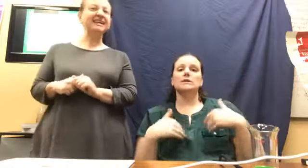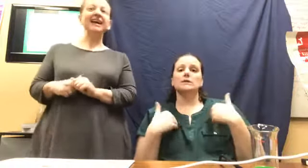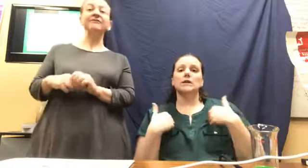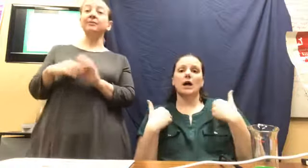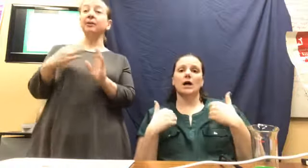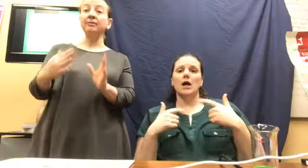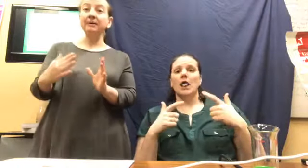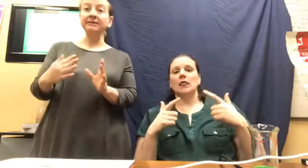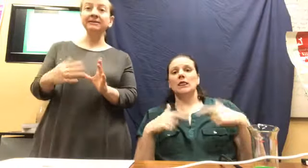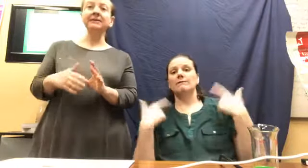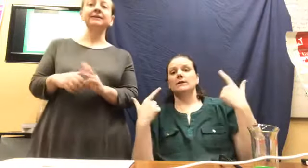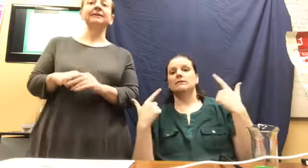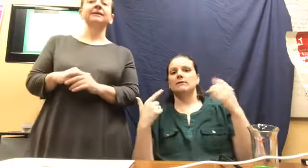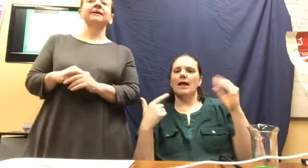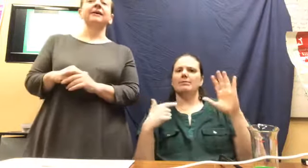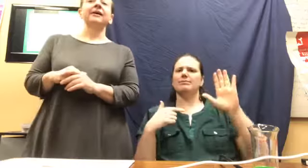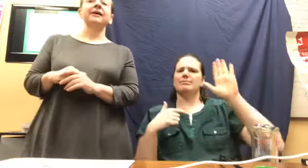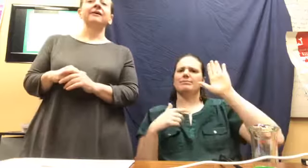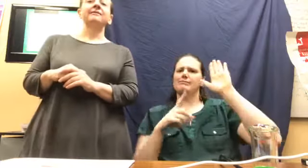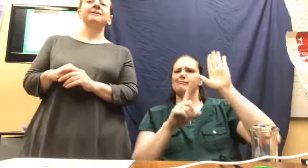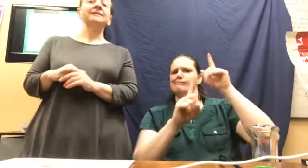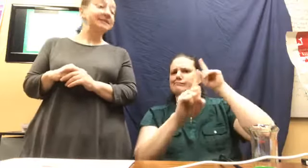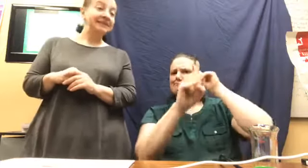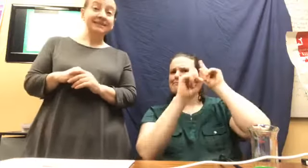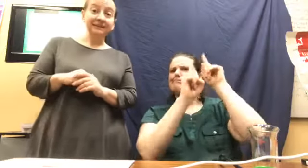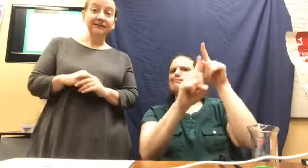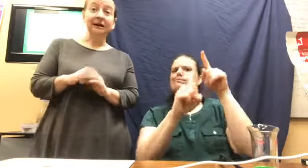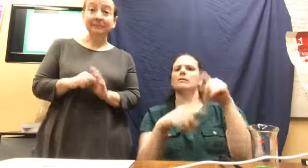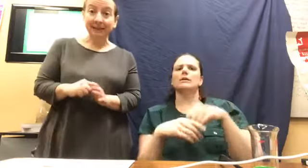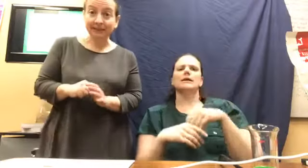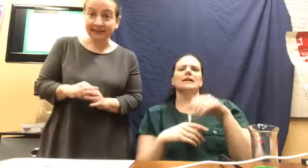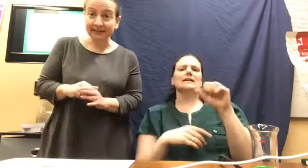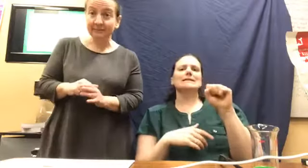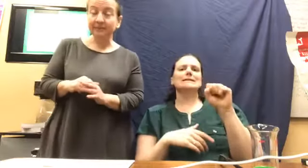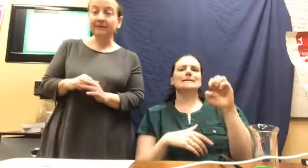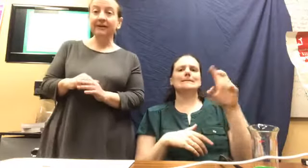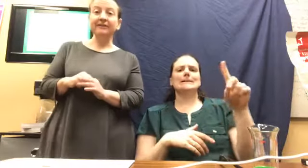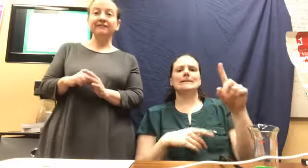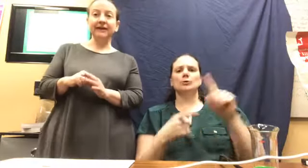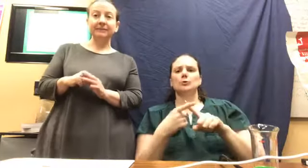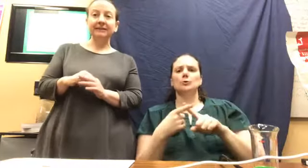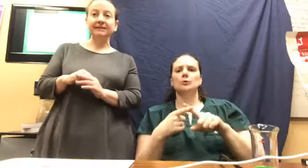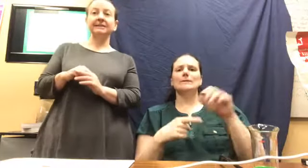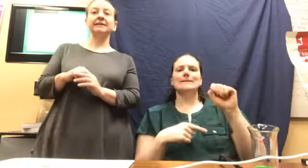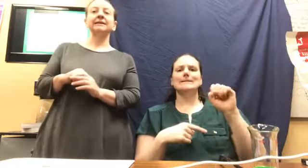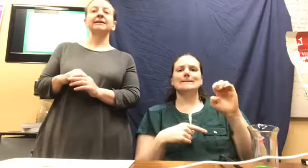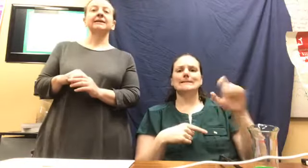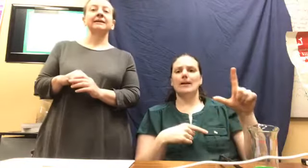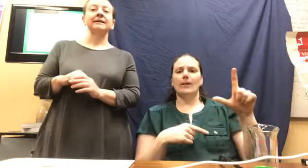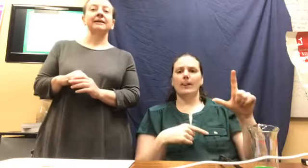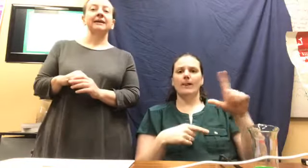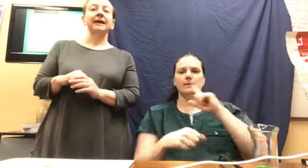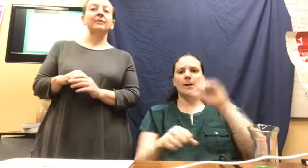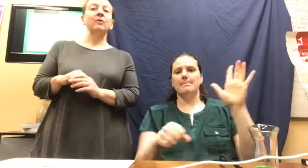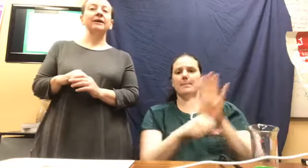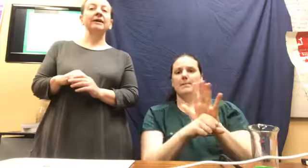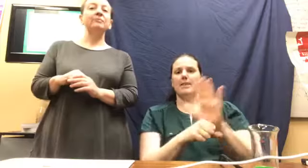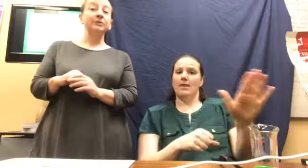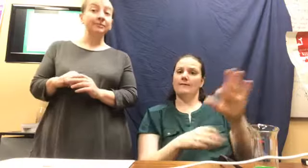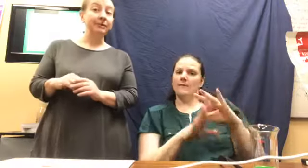kind of their purpose. Our seed to seal commitment to people and their families and what a premium